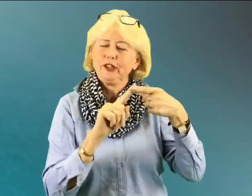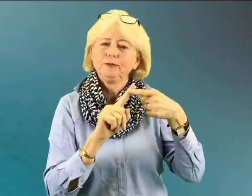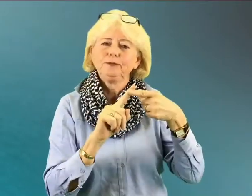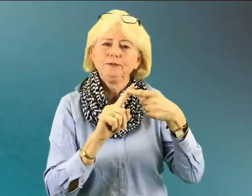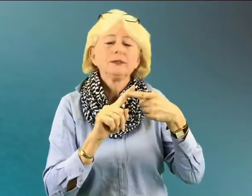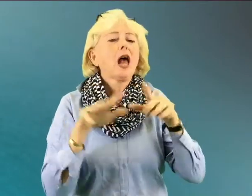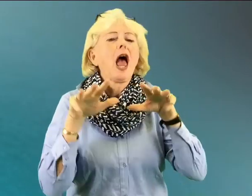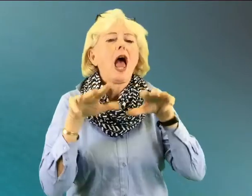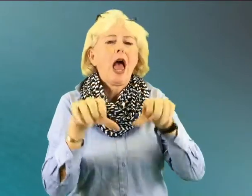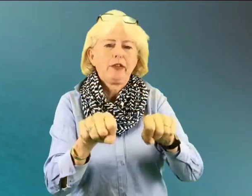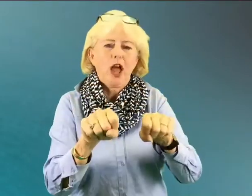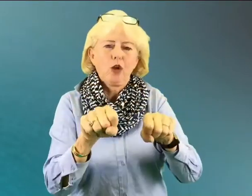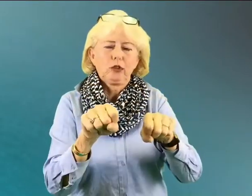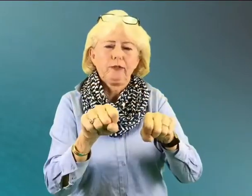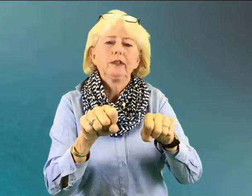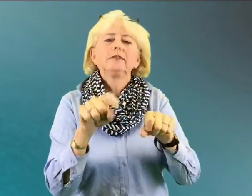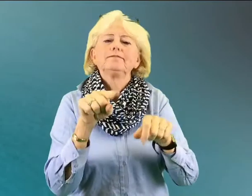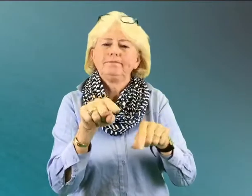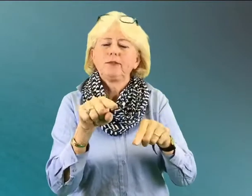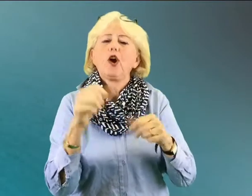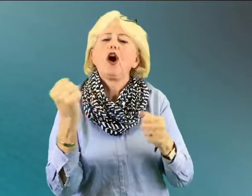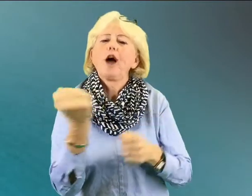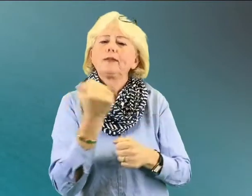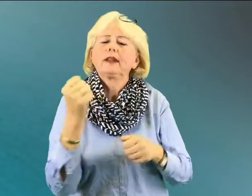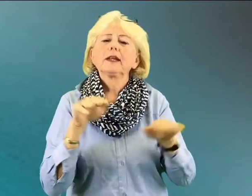So let's get